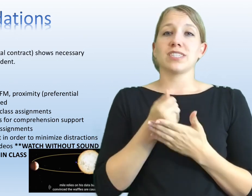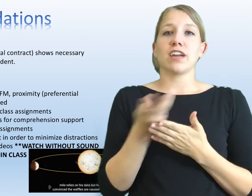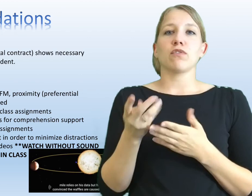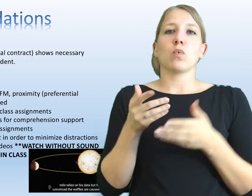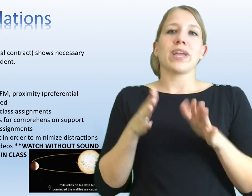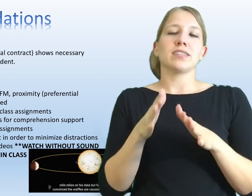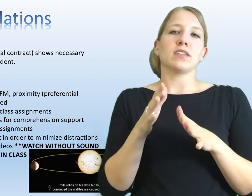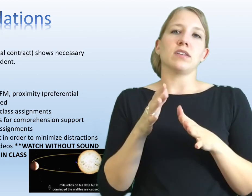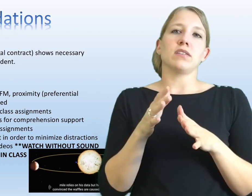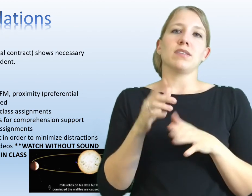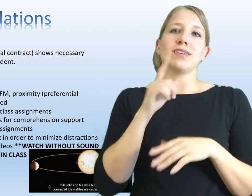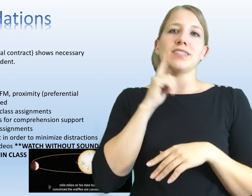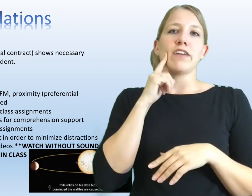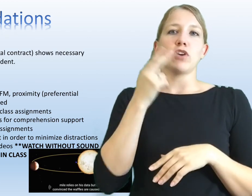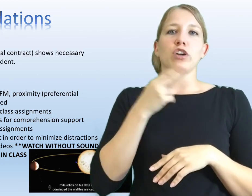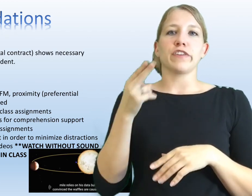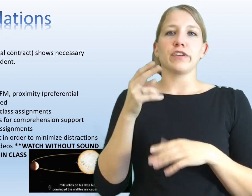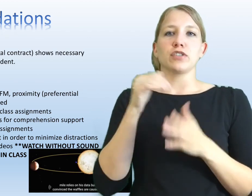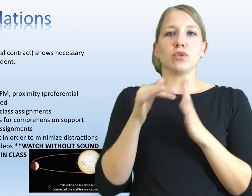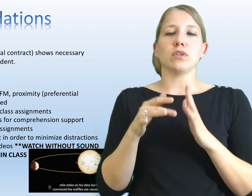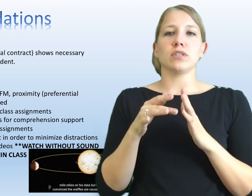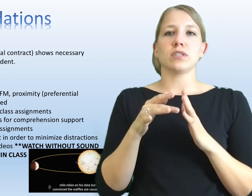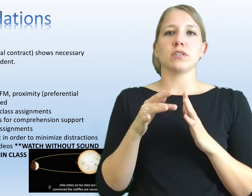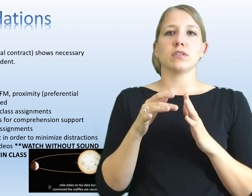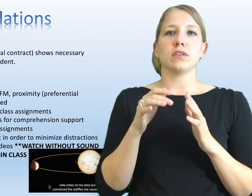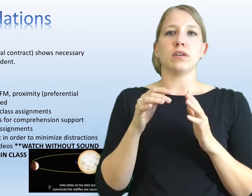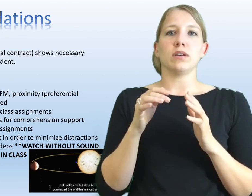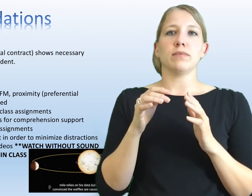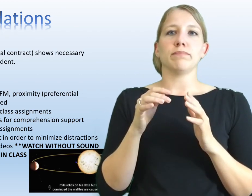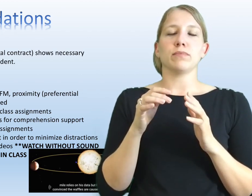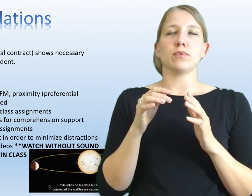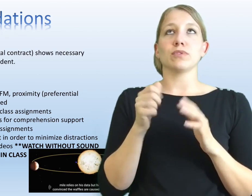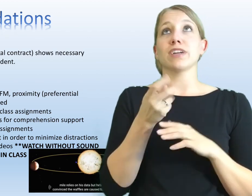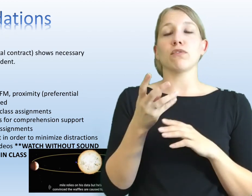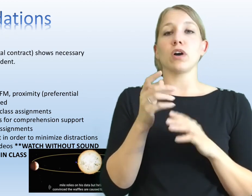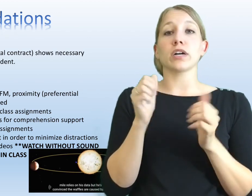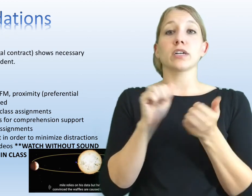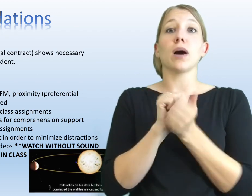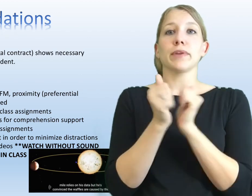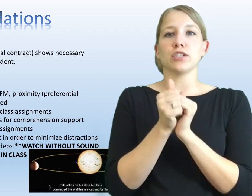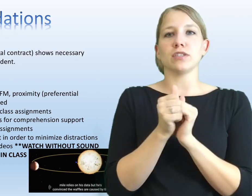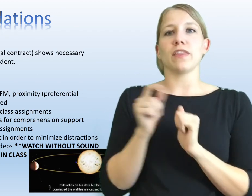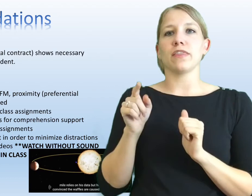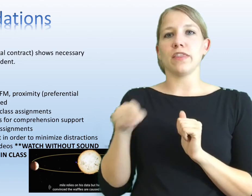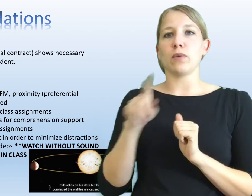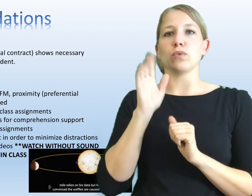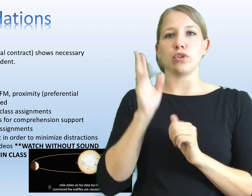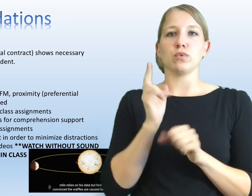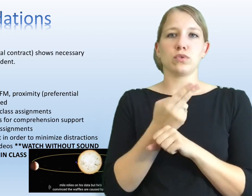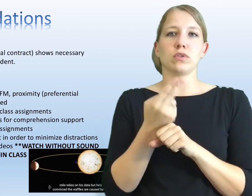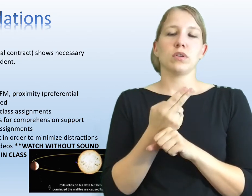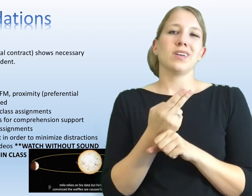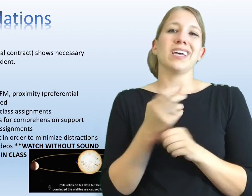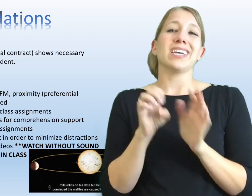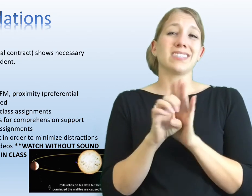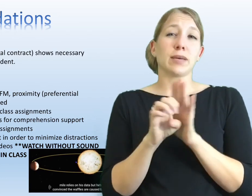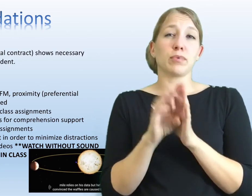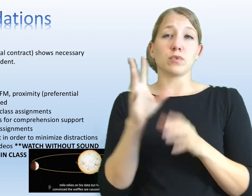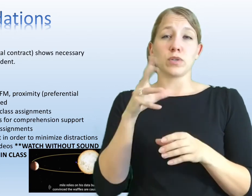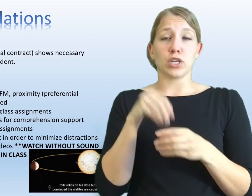So there are several ways that deaf and hard of hearing students or several accommodations that they will use.